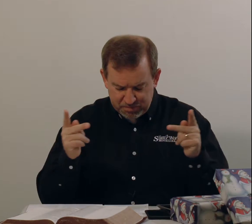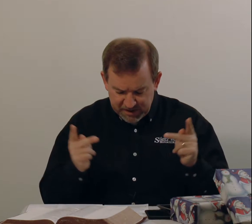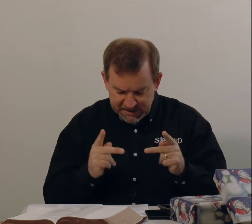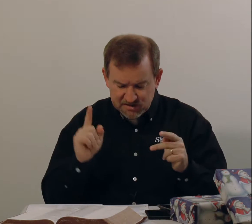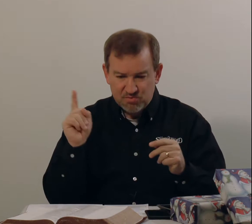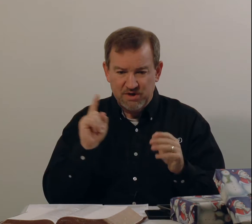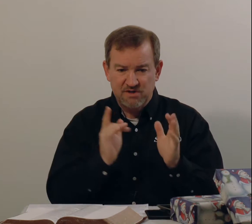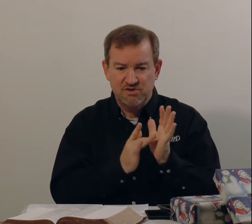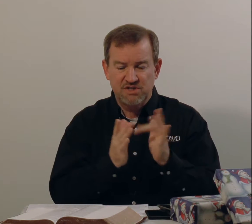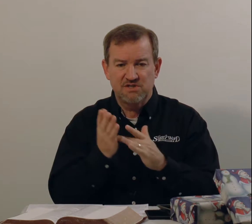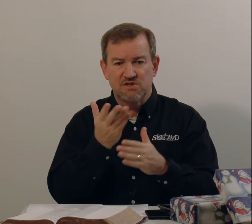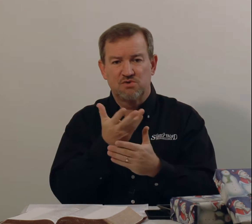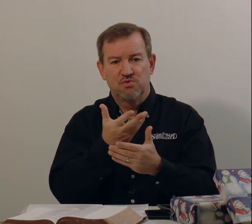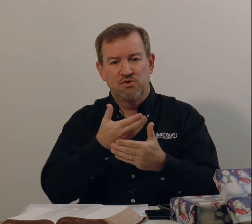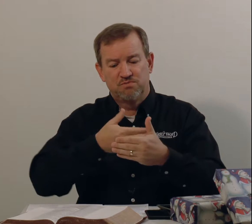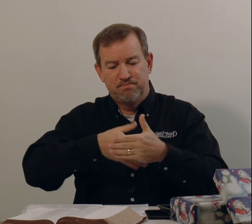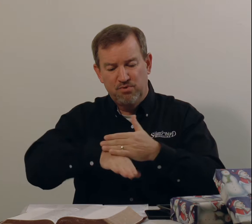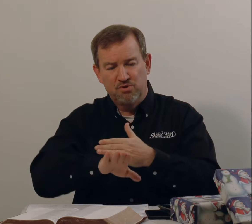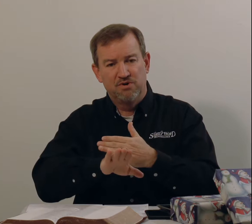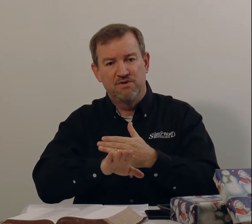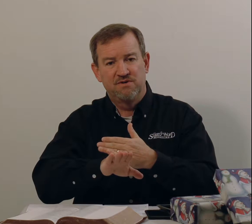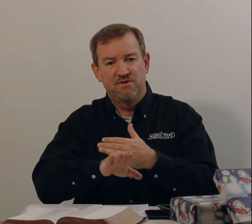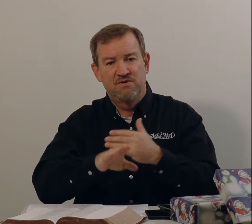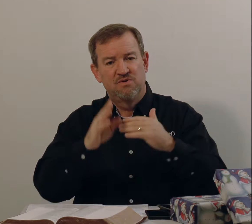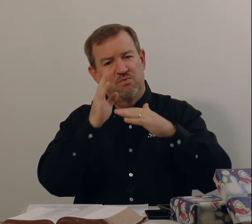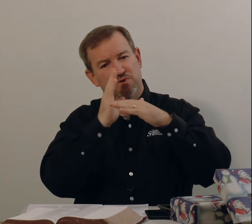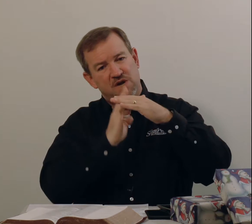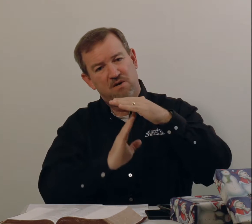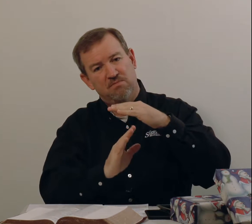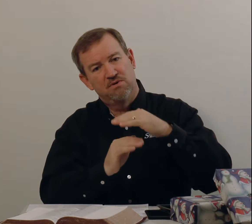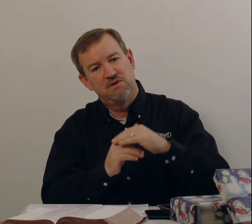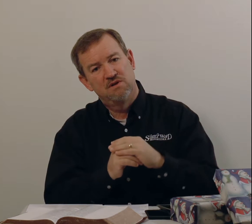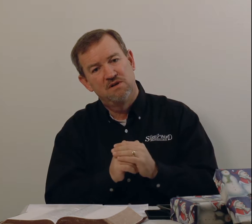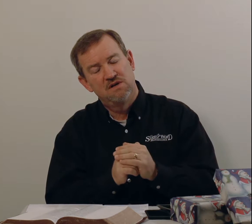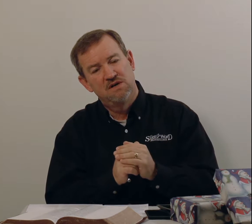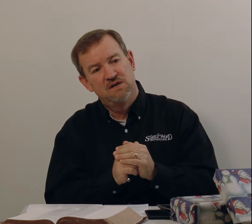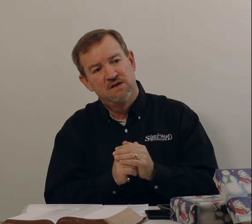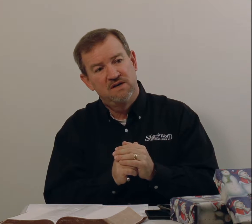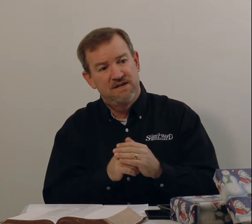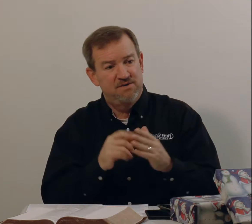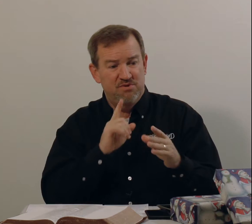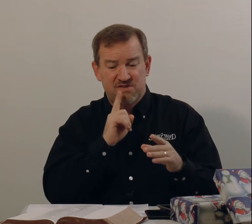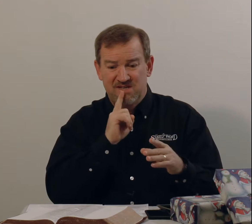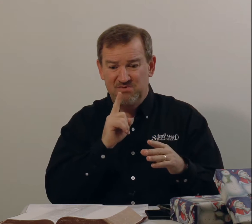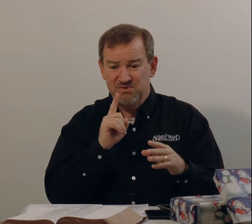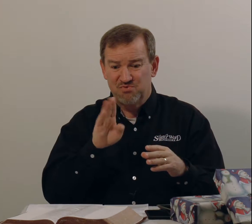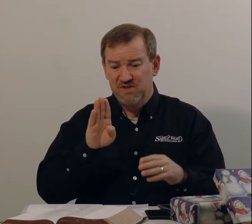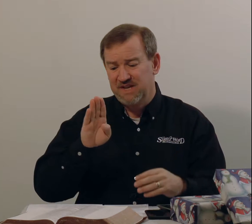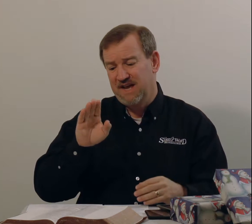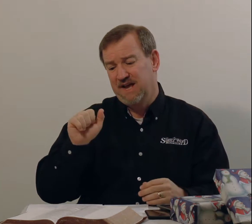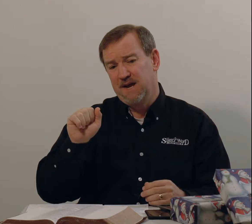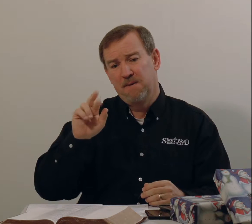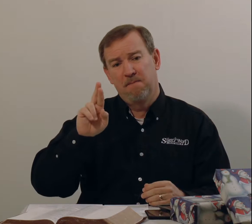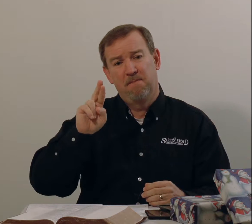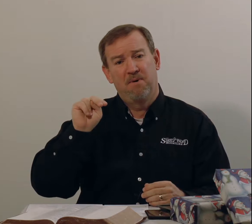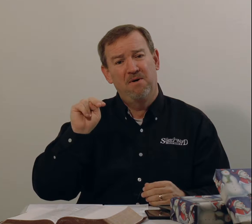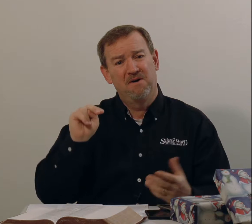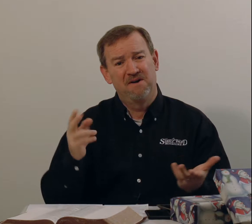place where Jesus was born was humble. It was really a barn.